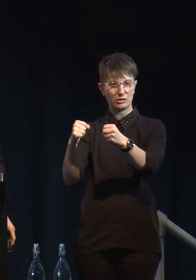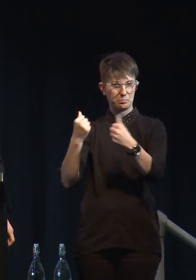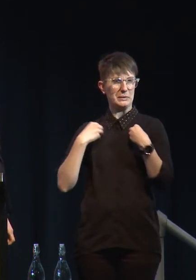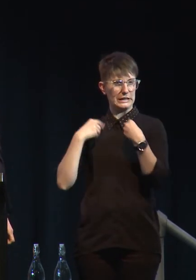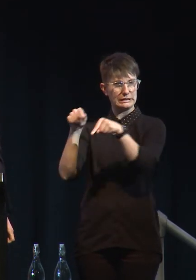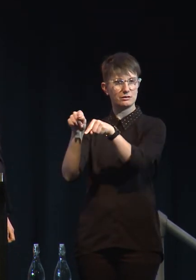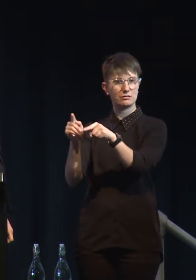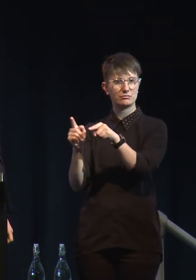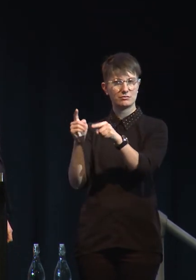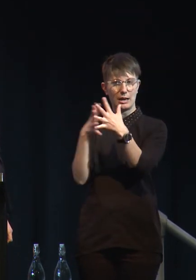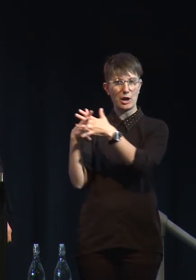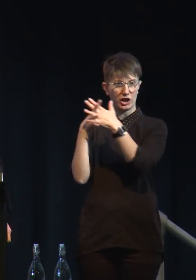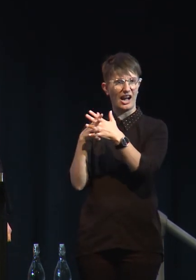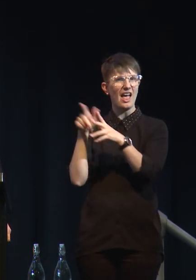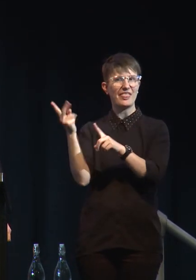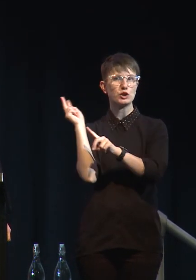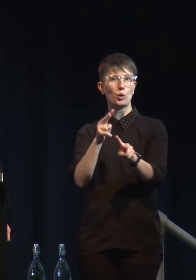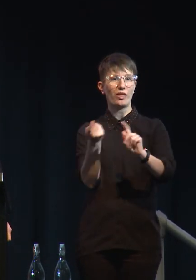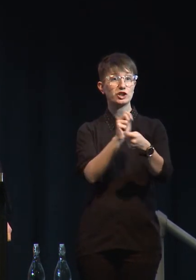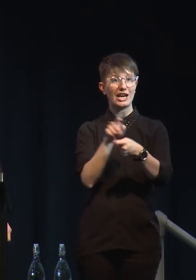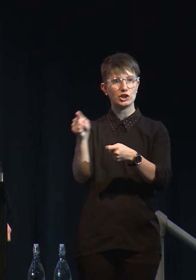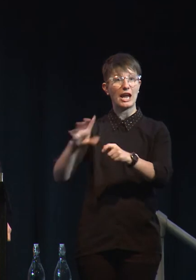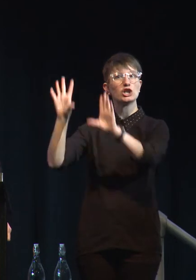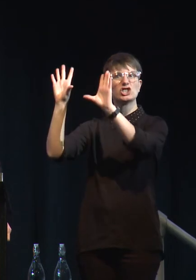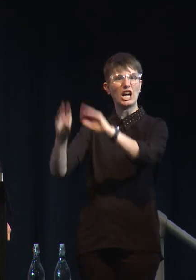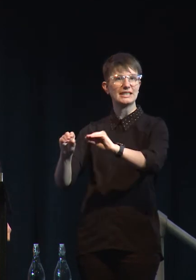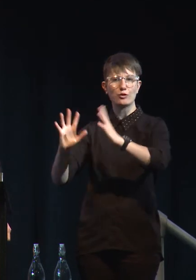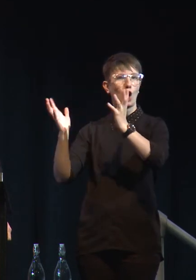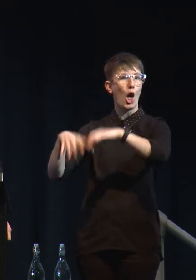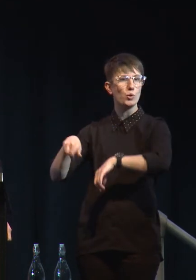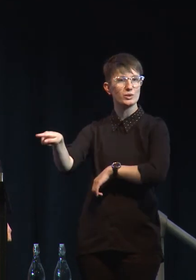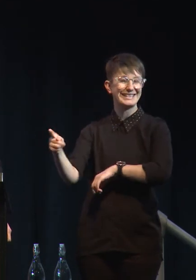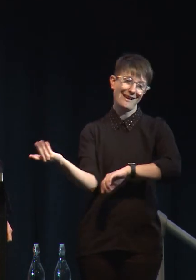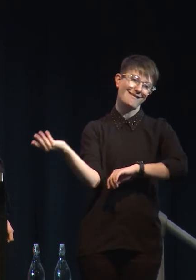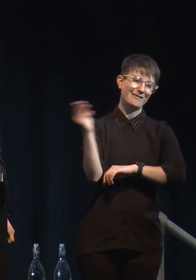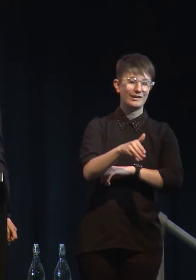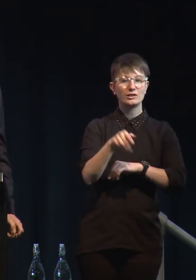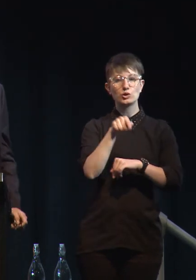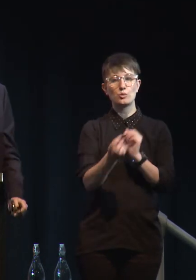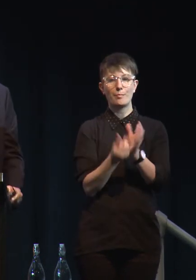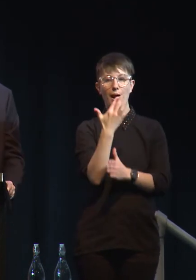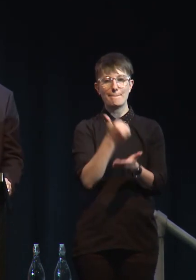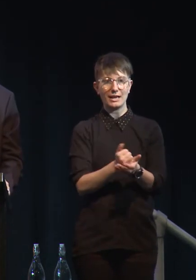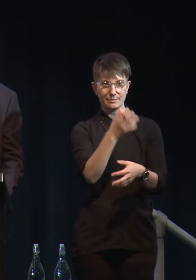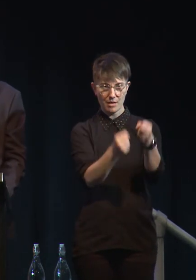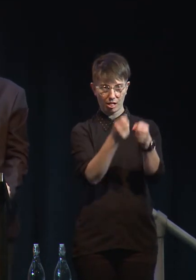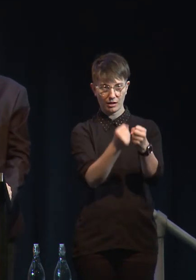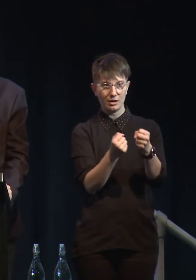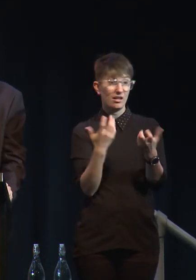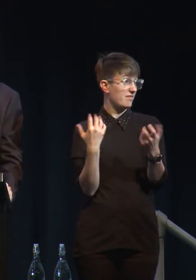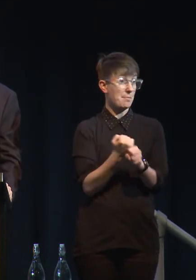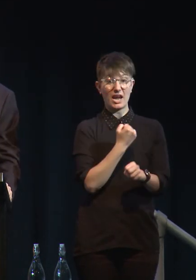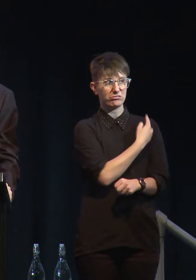shut down their 90-year-old dairy, and now they are 100% plant-based. They make all these different kinds of milks. They're